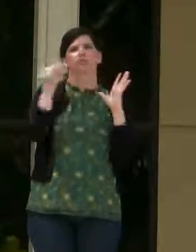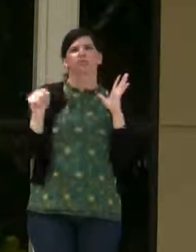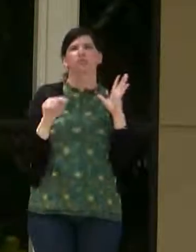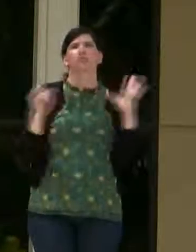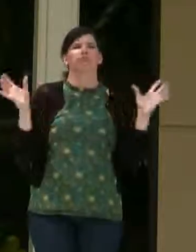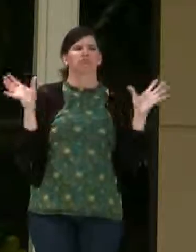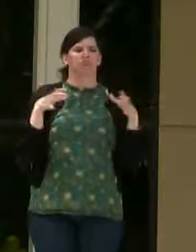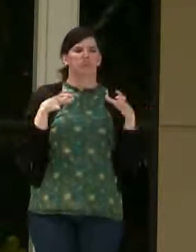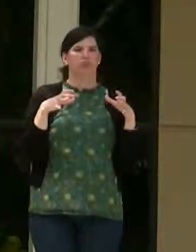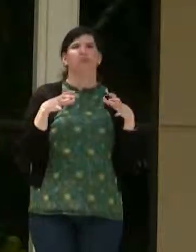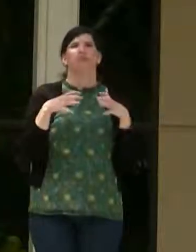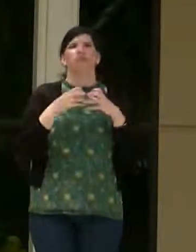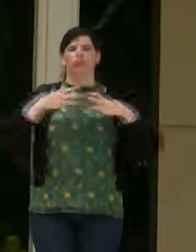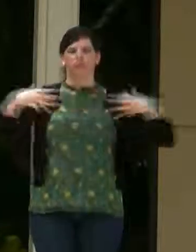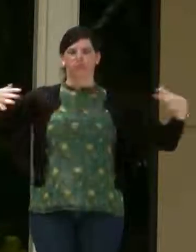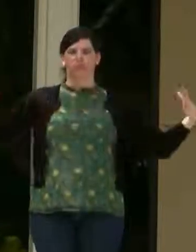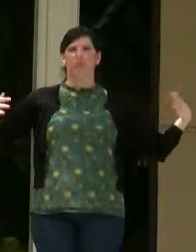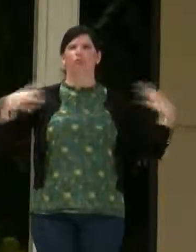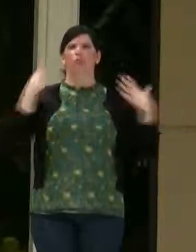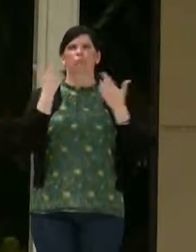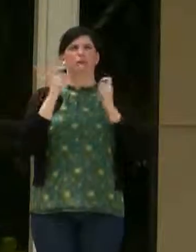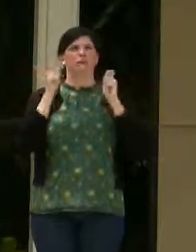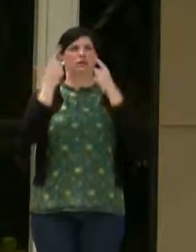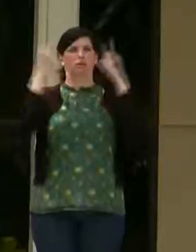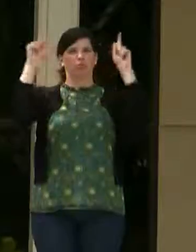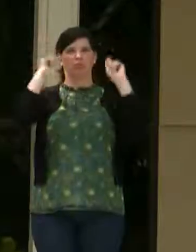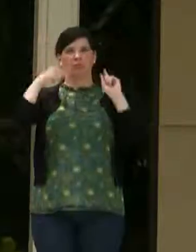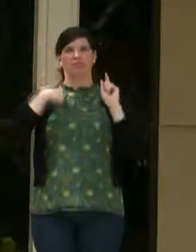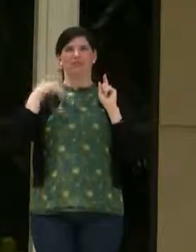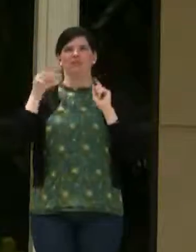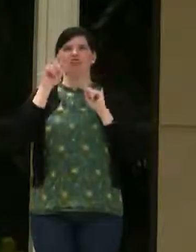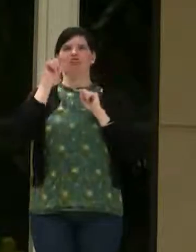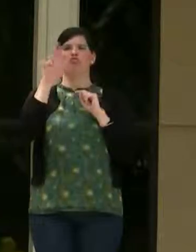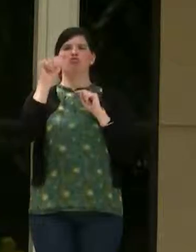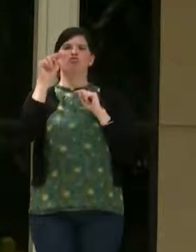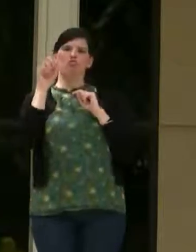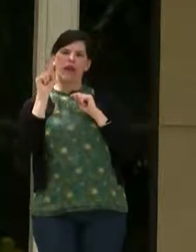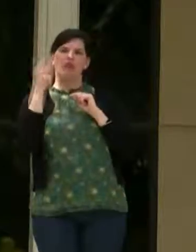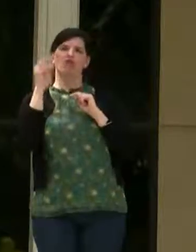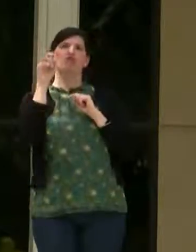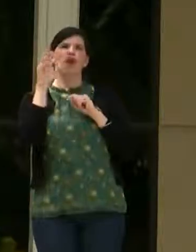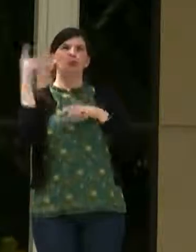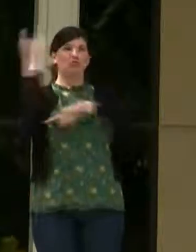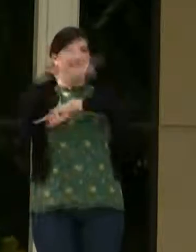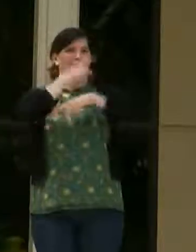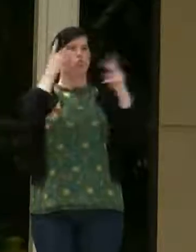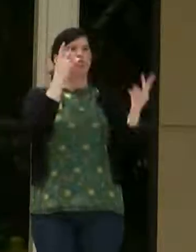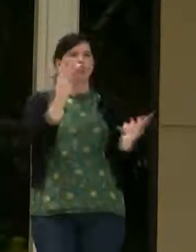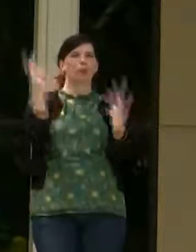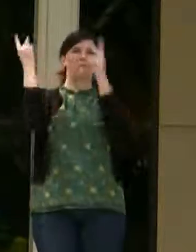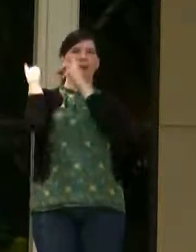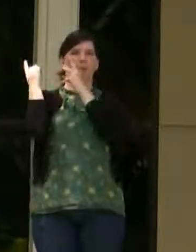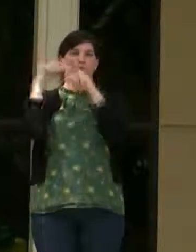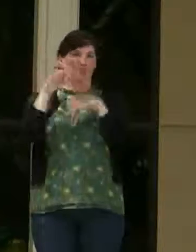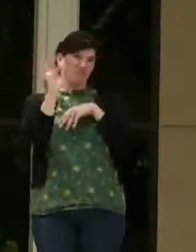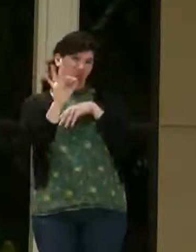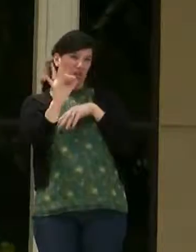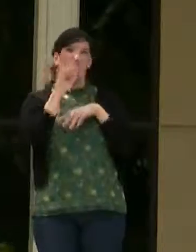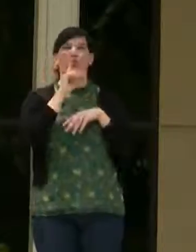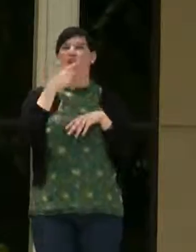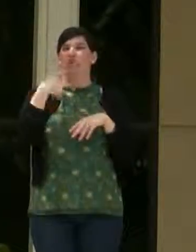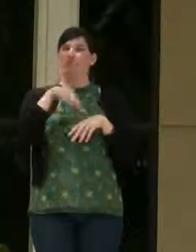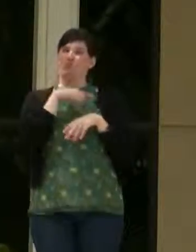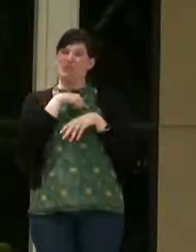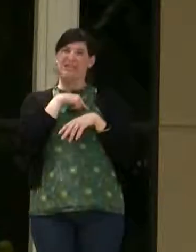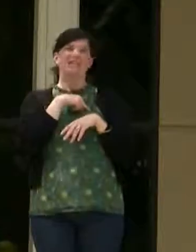myself. It's when we did the first ever Transgender Day of Remembrance in Fresno. Which we were really scared because when we found